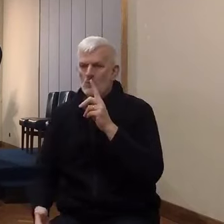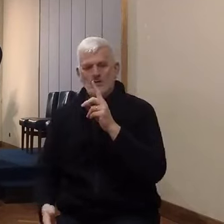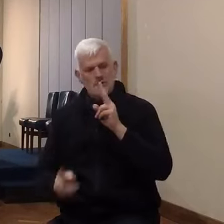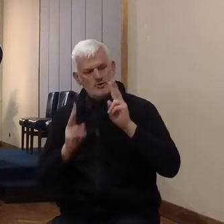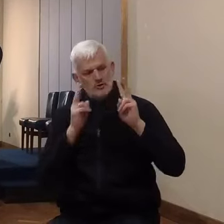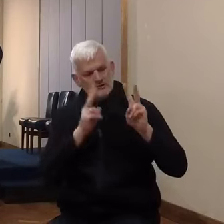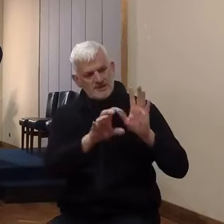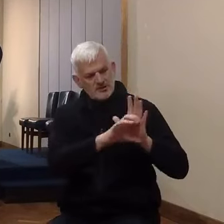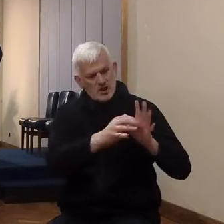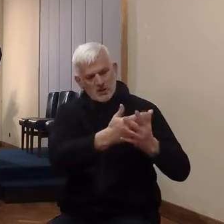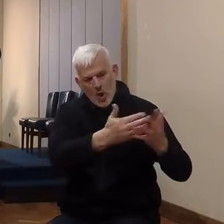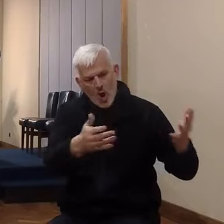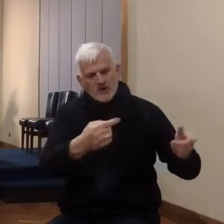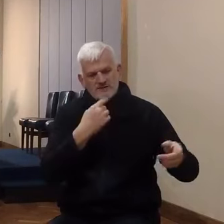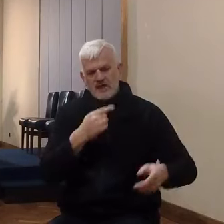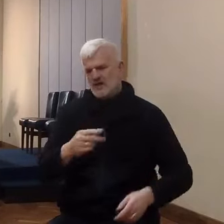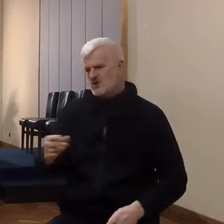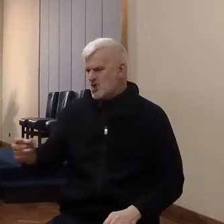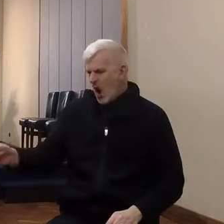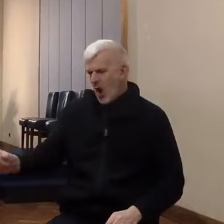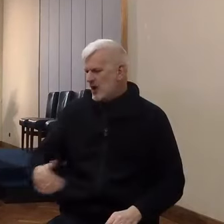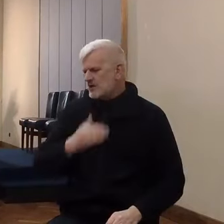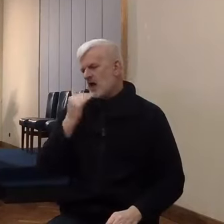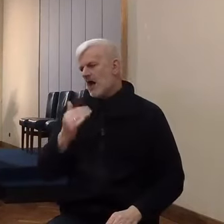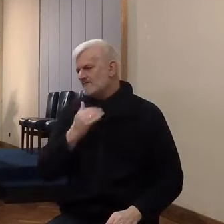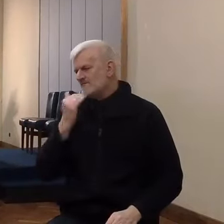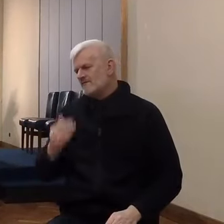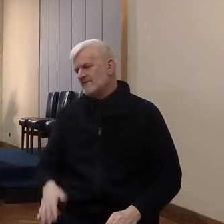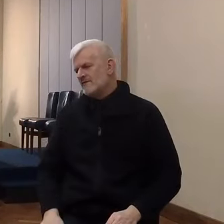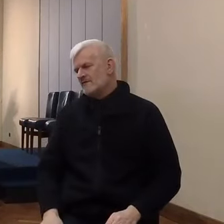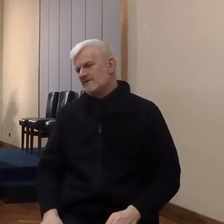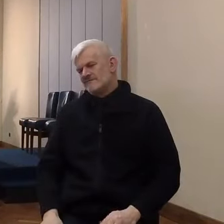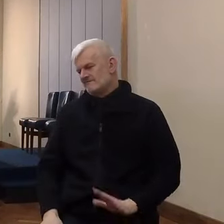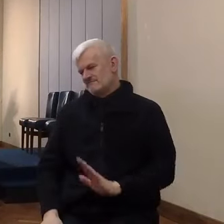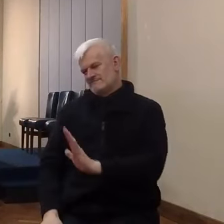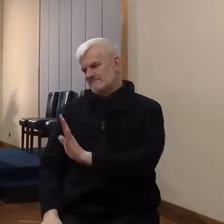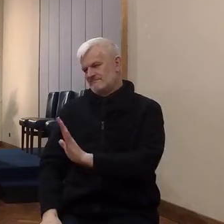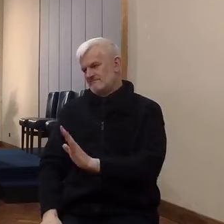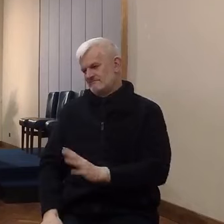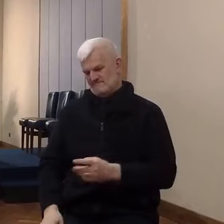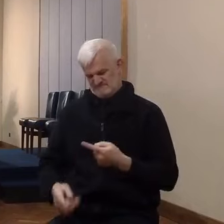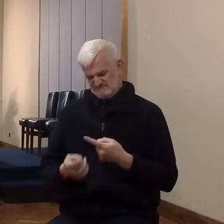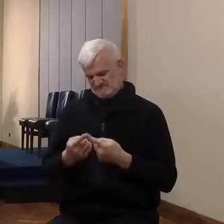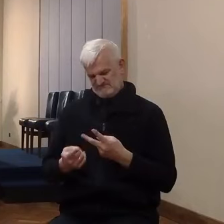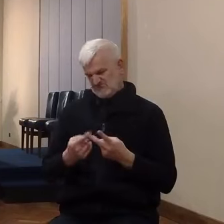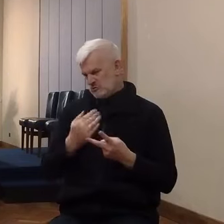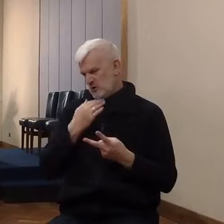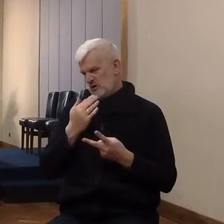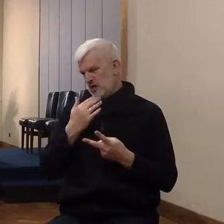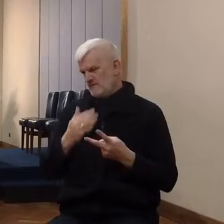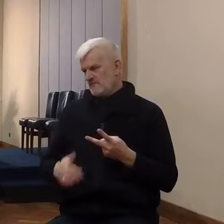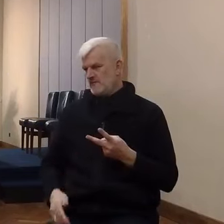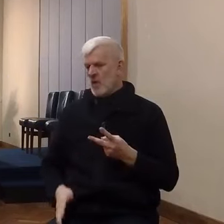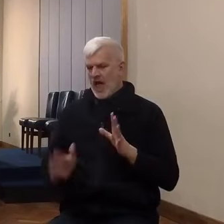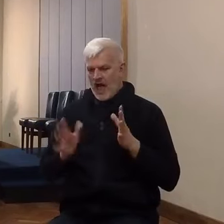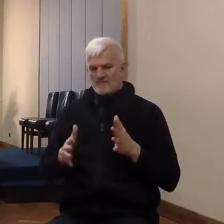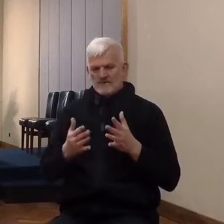to say, no, that's not enough. That's not sufficient. We've got to be constantly inundating and trying